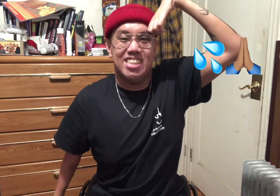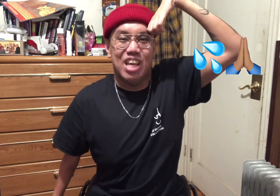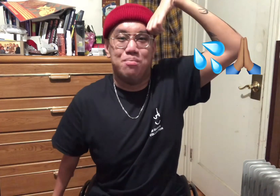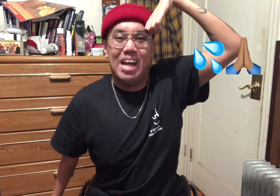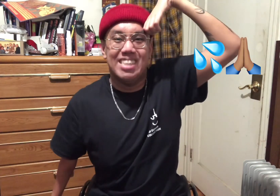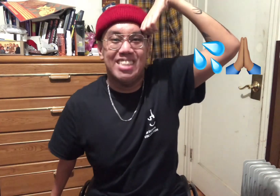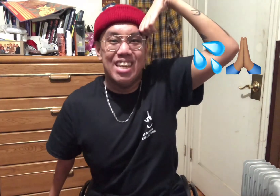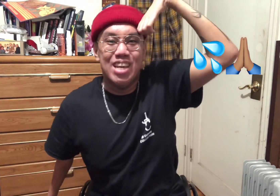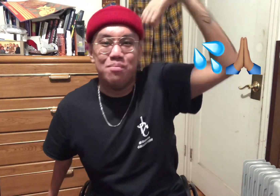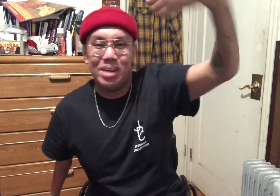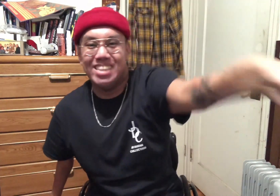stay blessed. Peace.